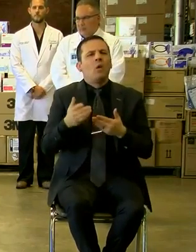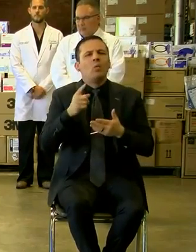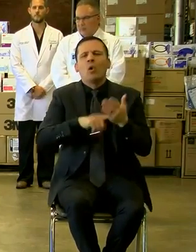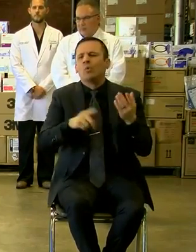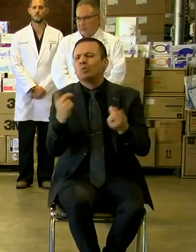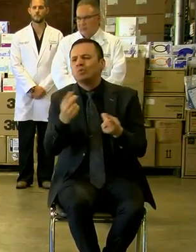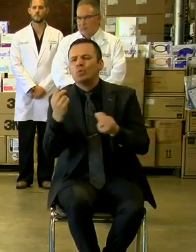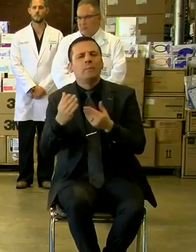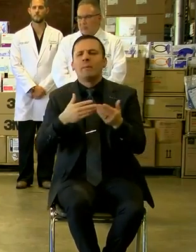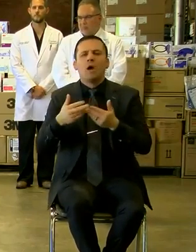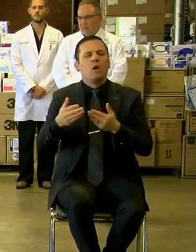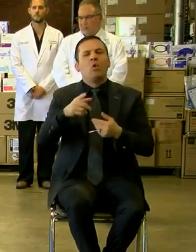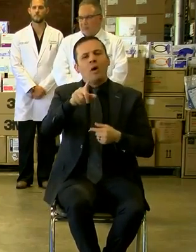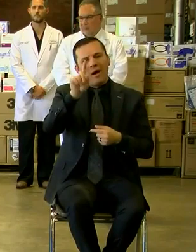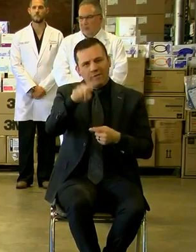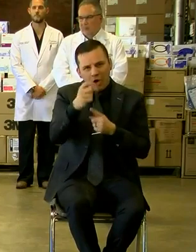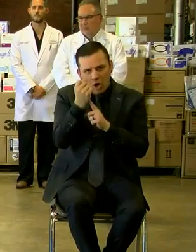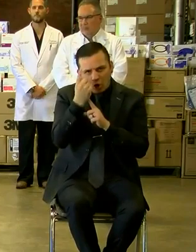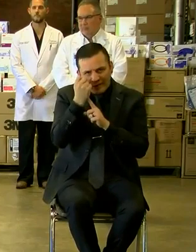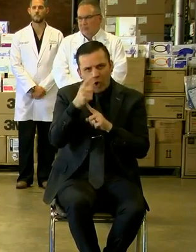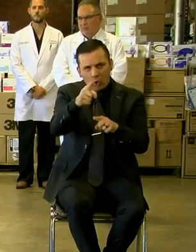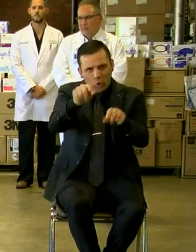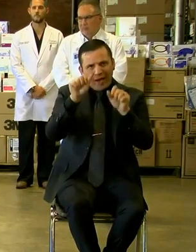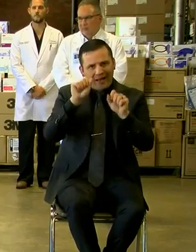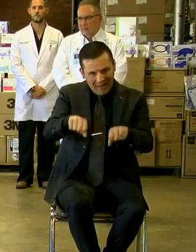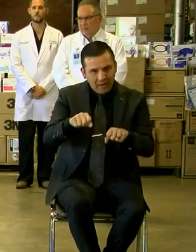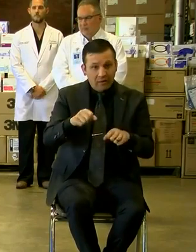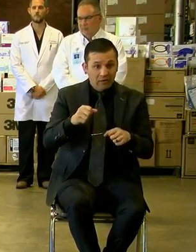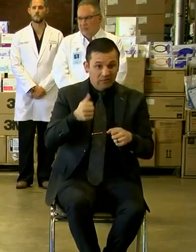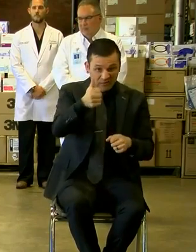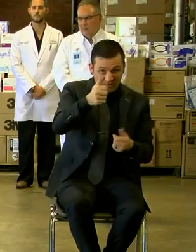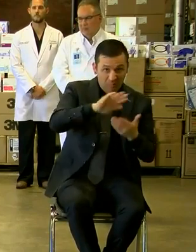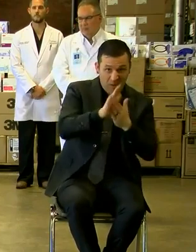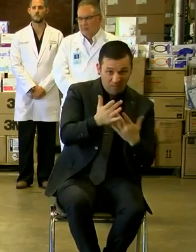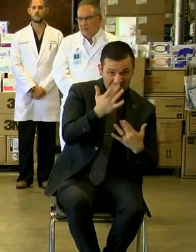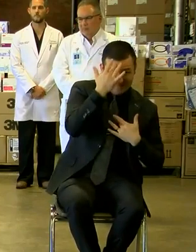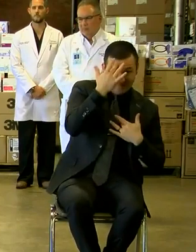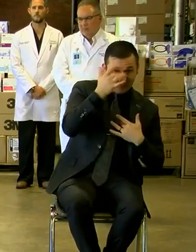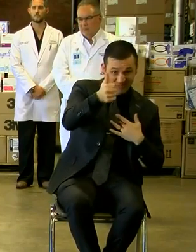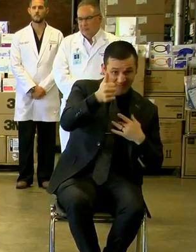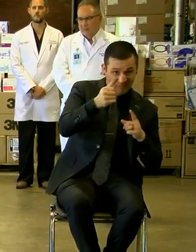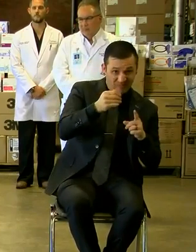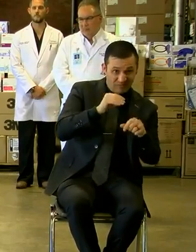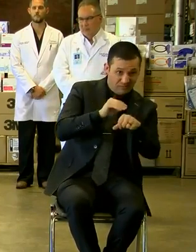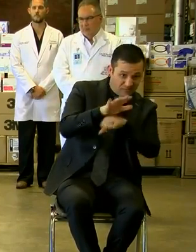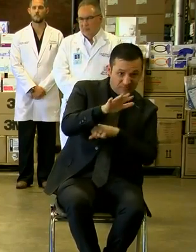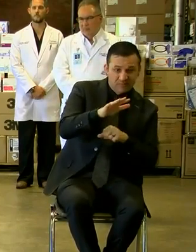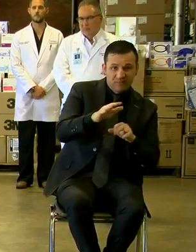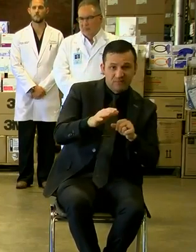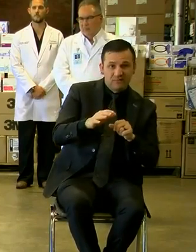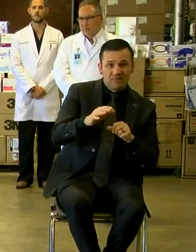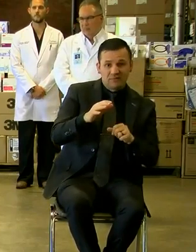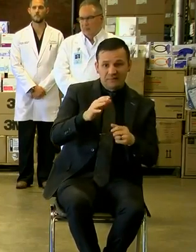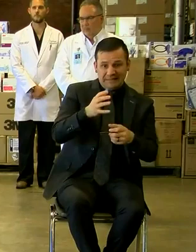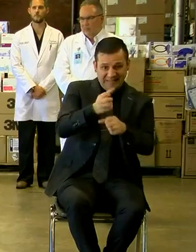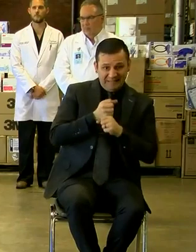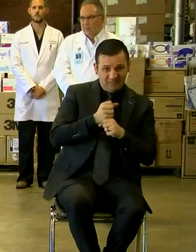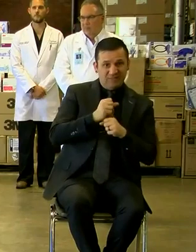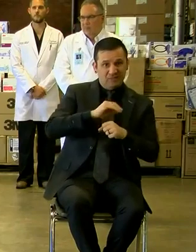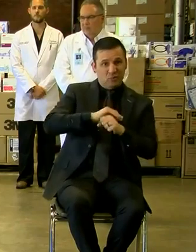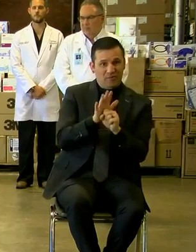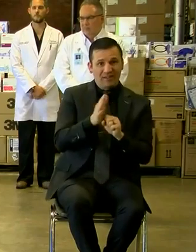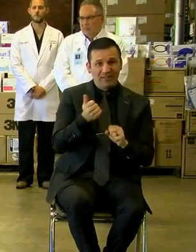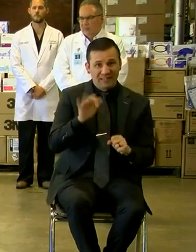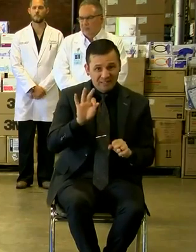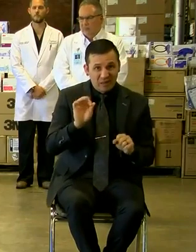you need to understand that you are compromising your health. You're potentially exposing yourself to contracting COVID